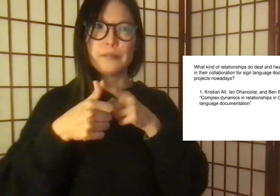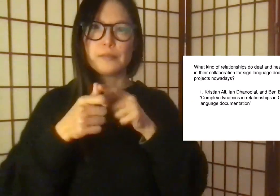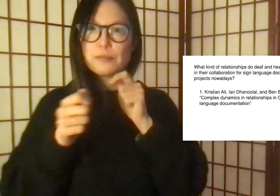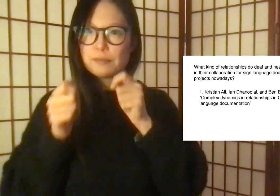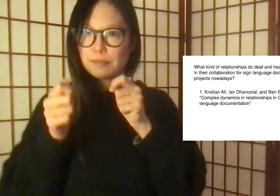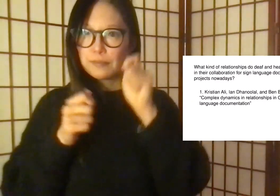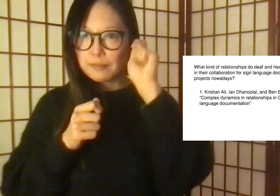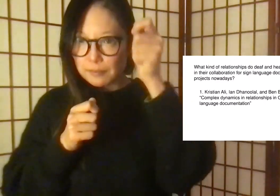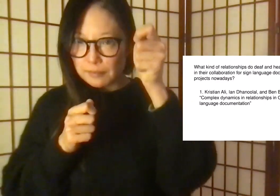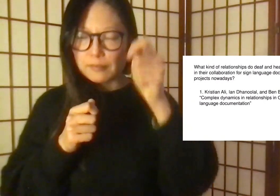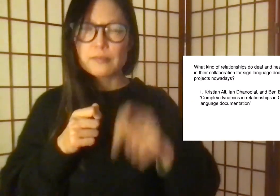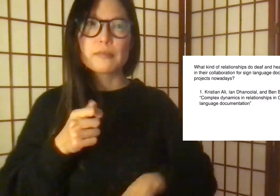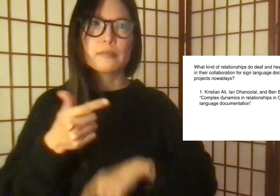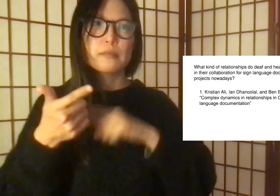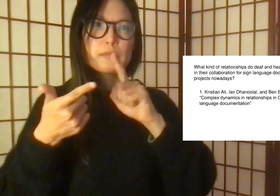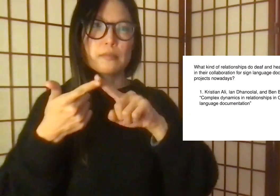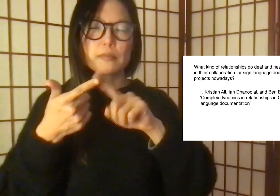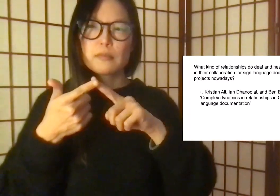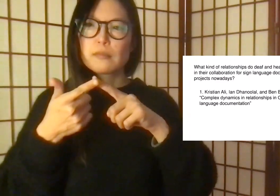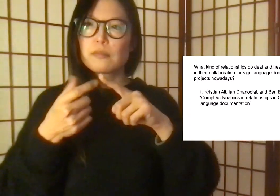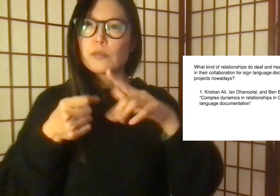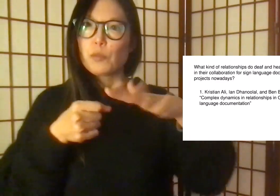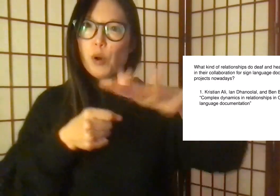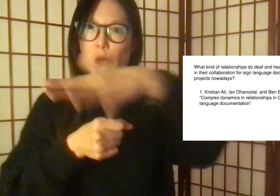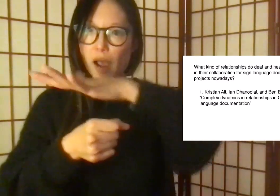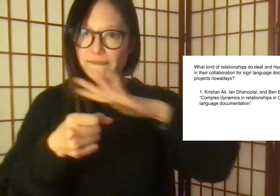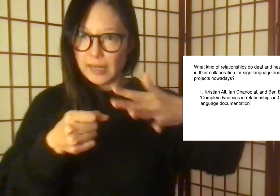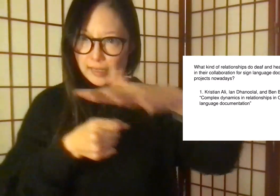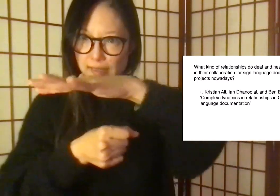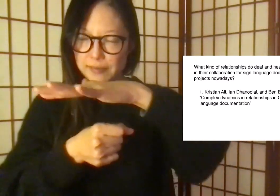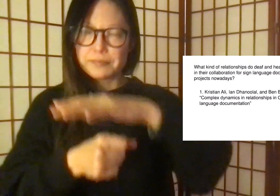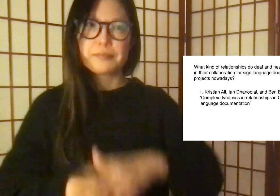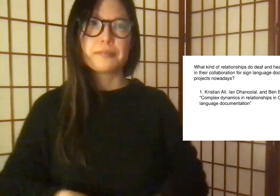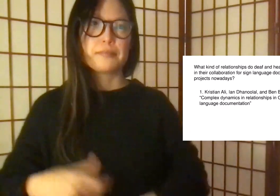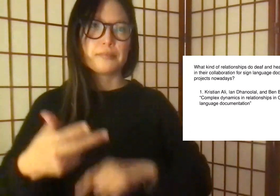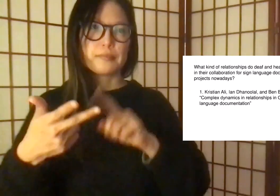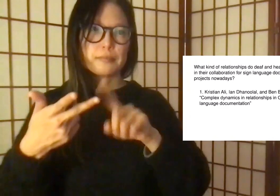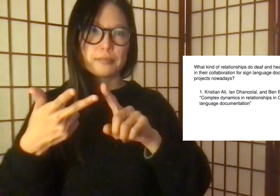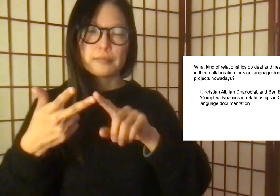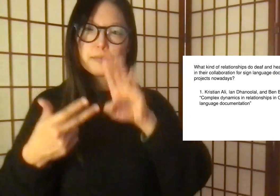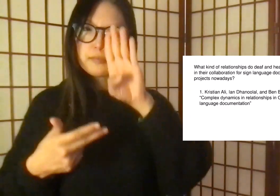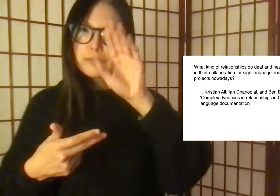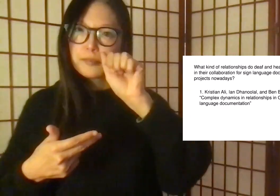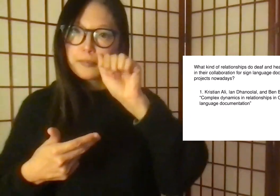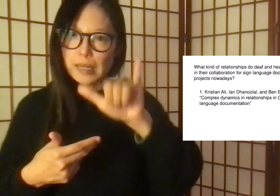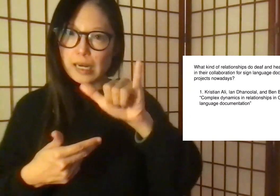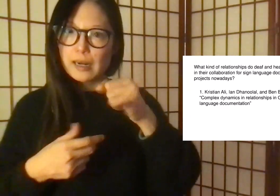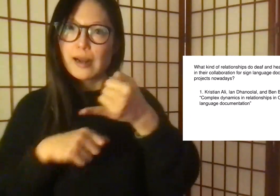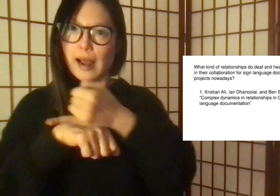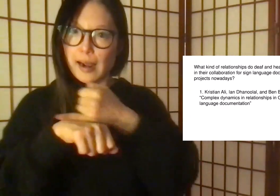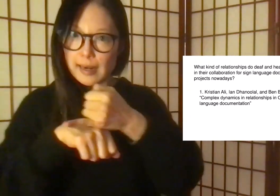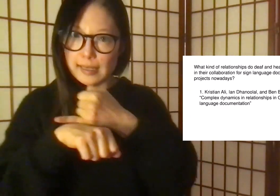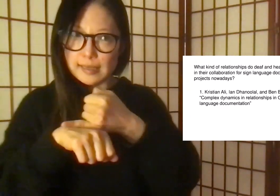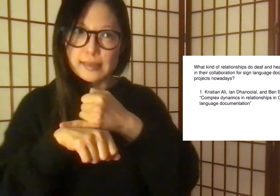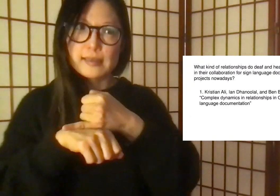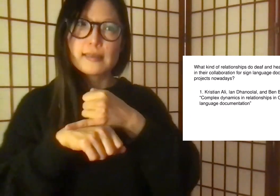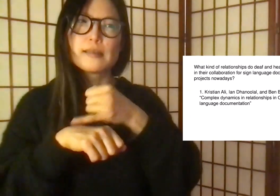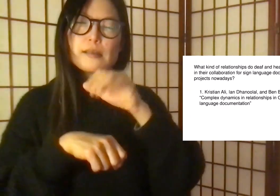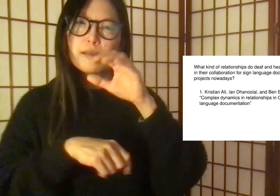The Caribbean project includes Trinidad and Tobago, Providence Islands,